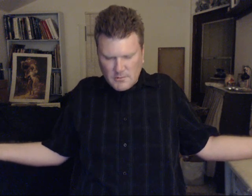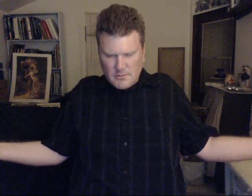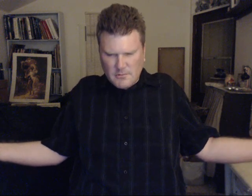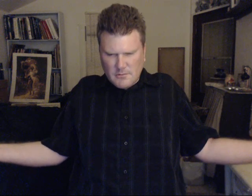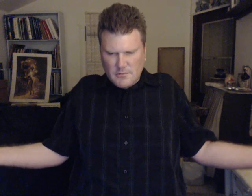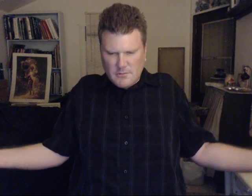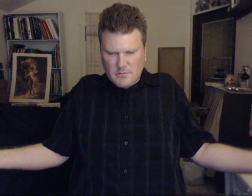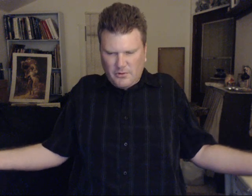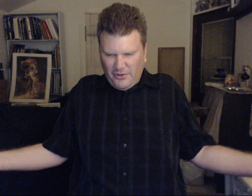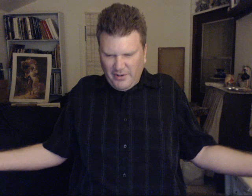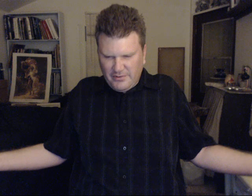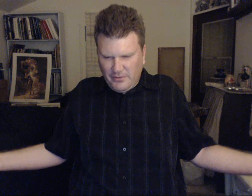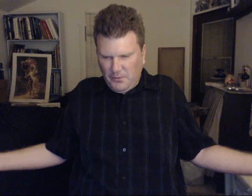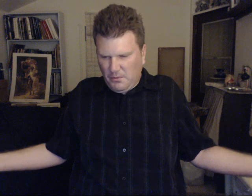Greetings. Greetings to you.